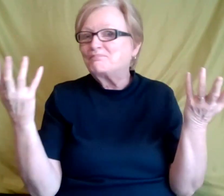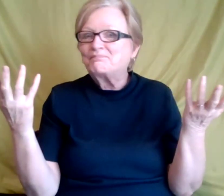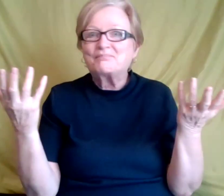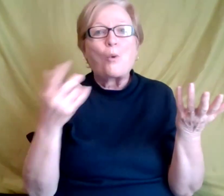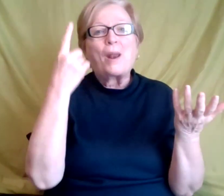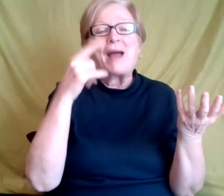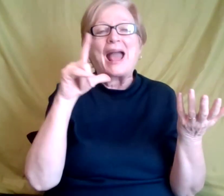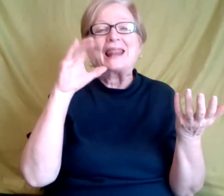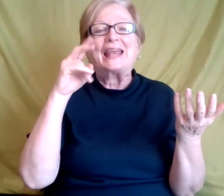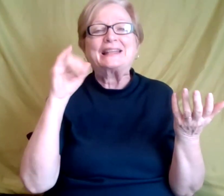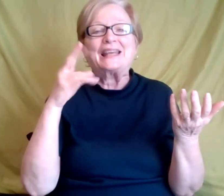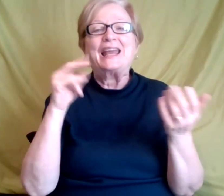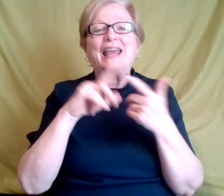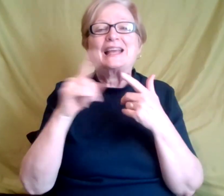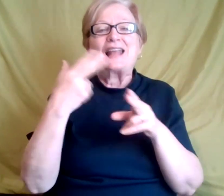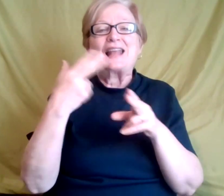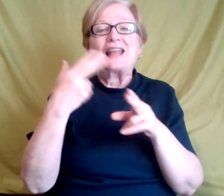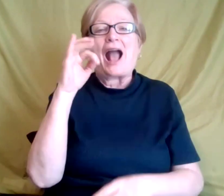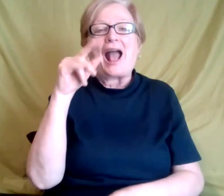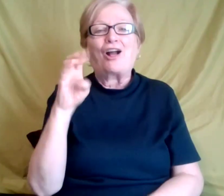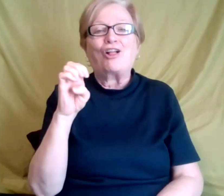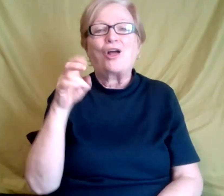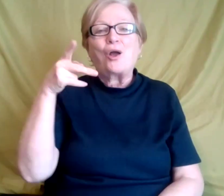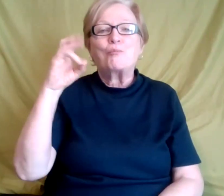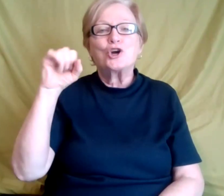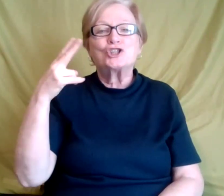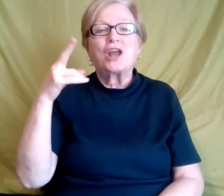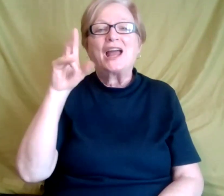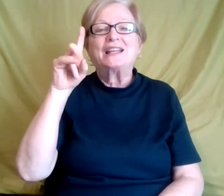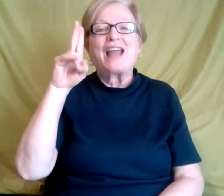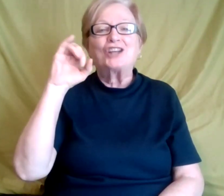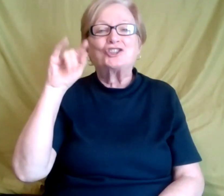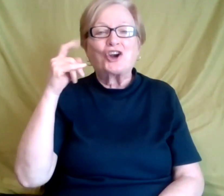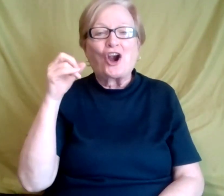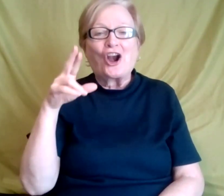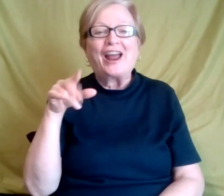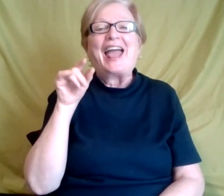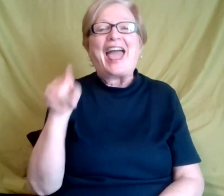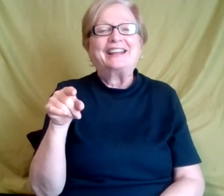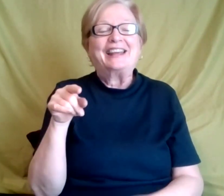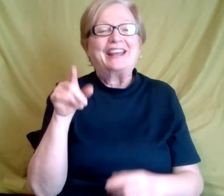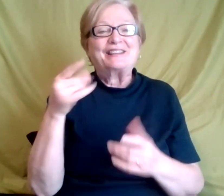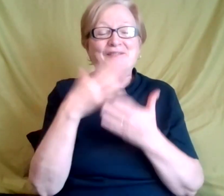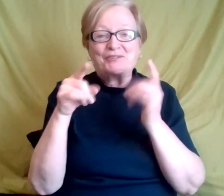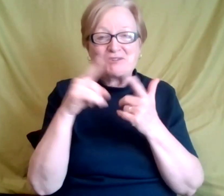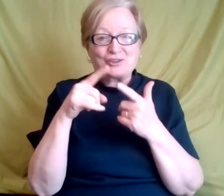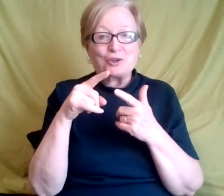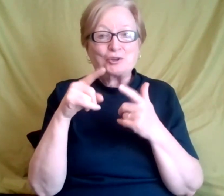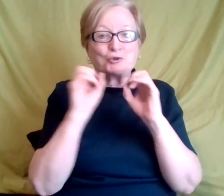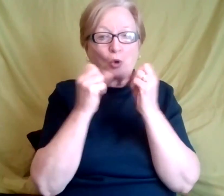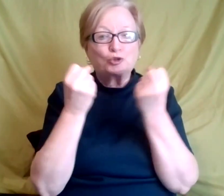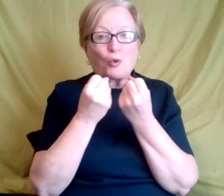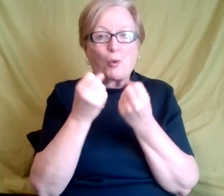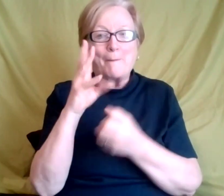colleagues, his name is Kyle push Dutcher. Um, and, and for those of you who are on social media, um,